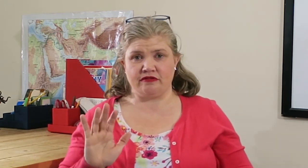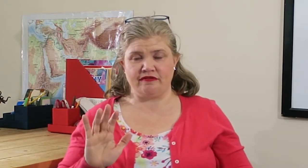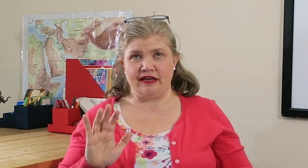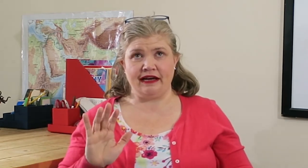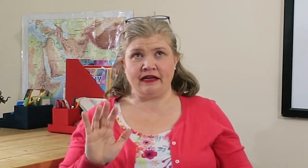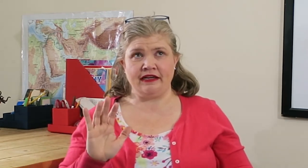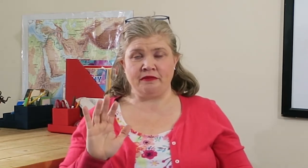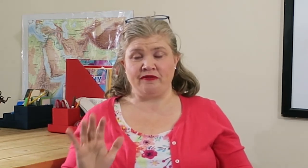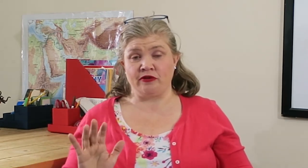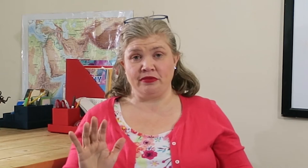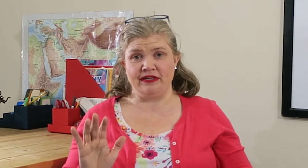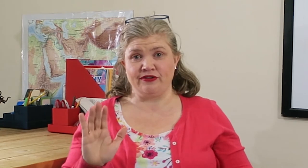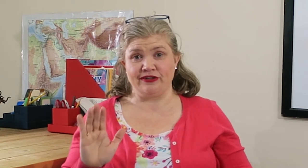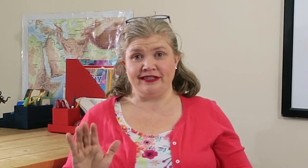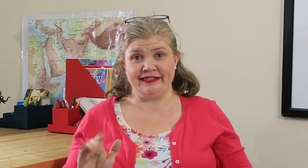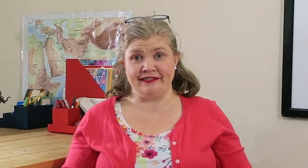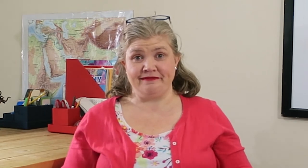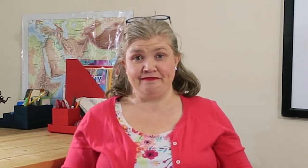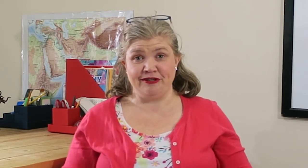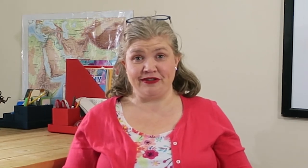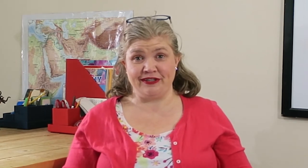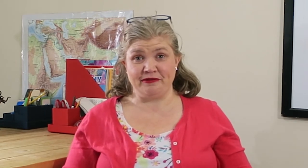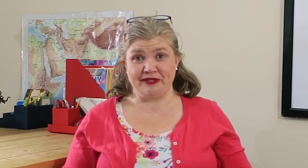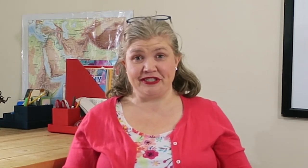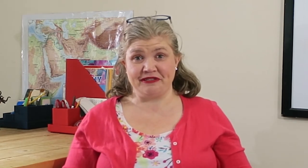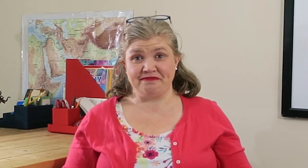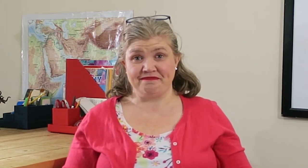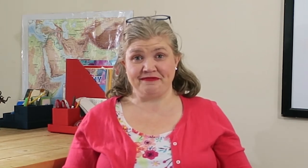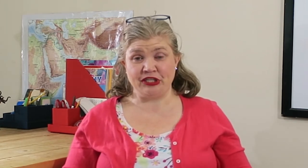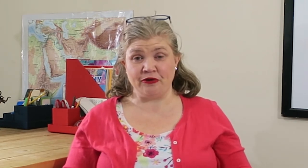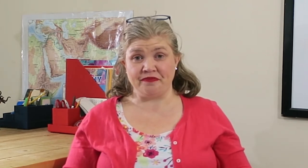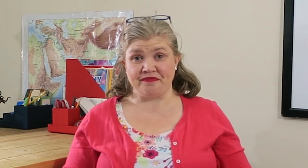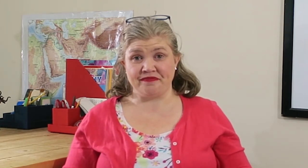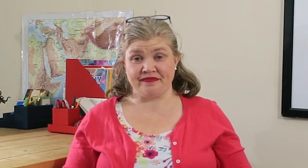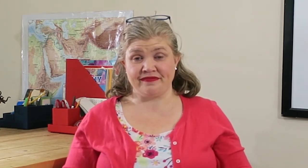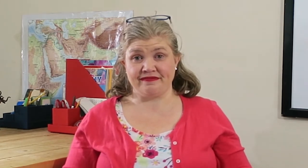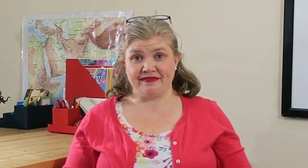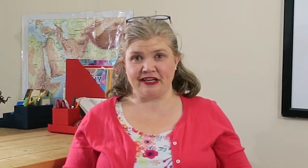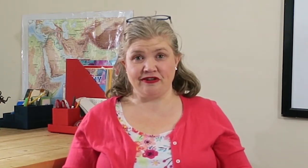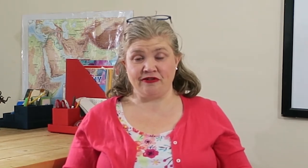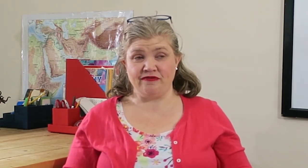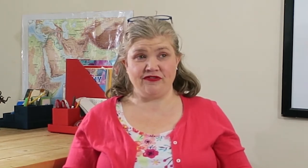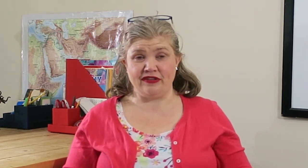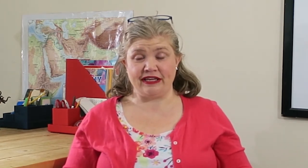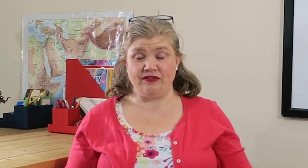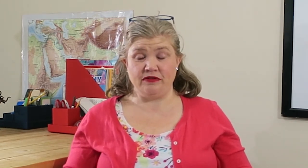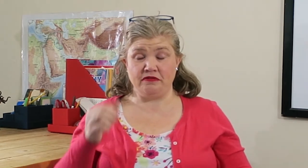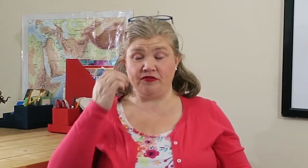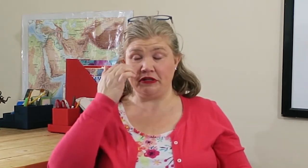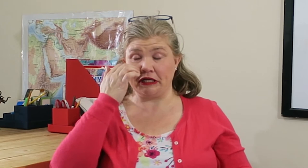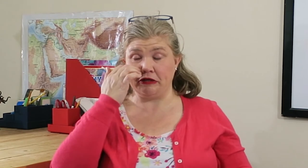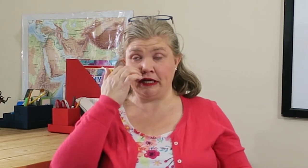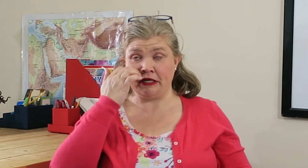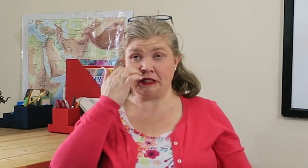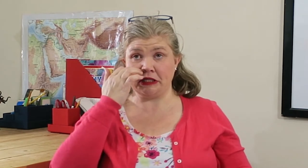I am a firm believer in using audiobooks. So don't feel like if you feel like you can't